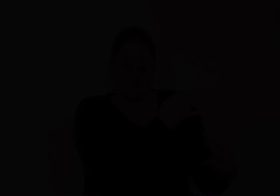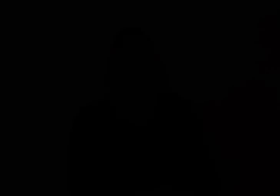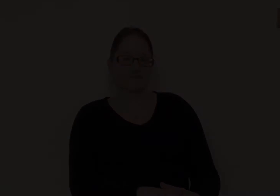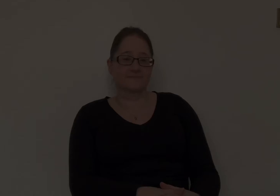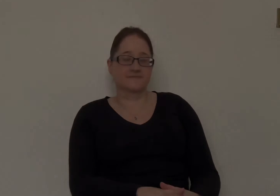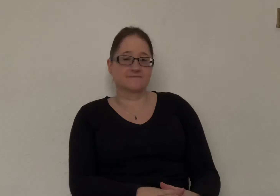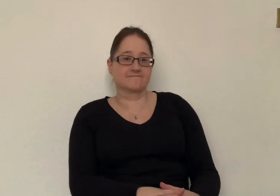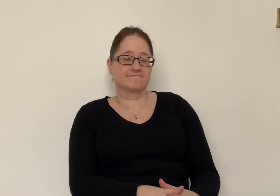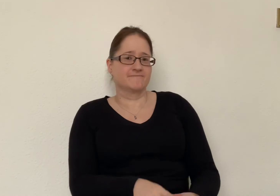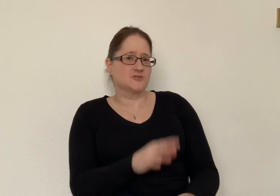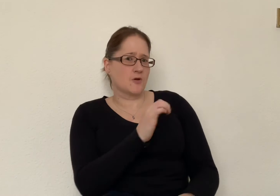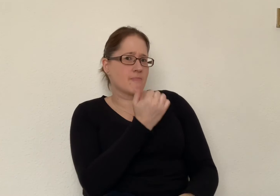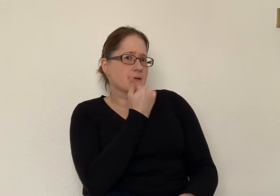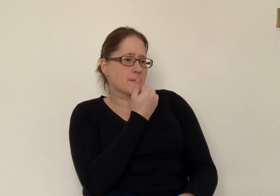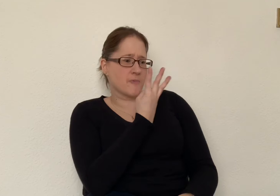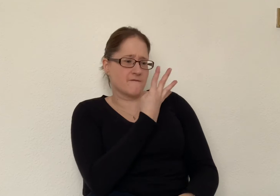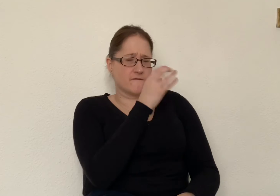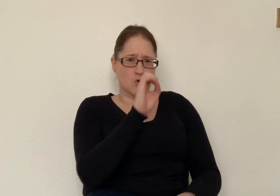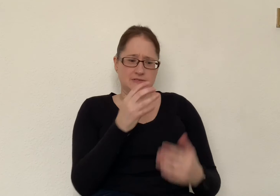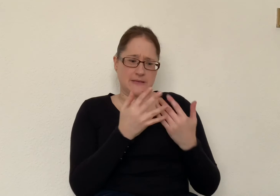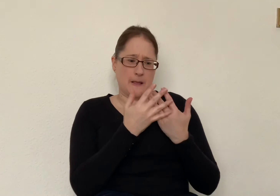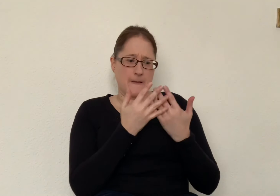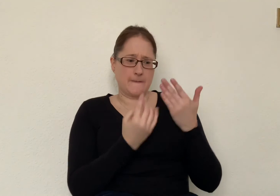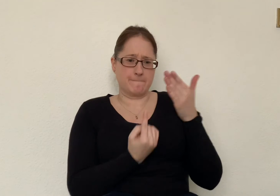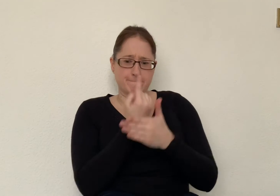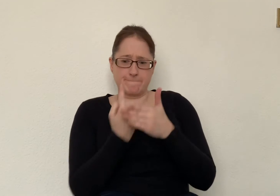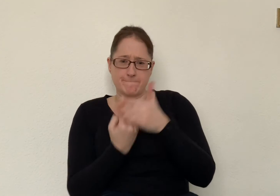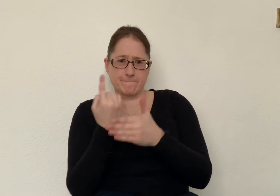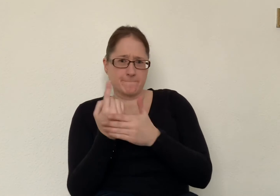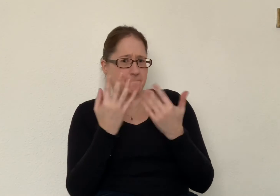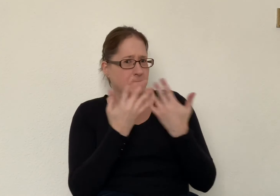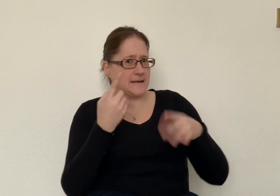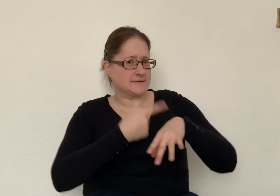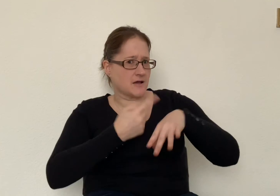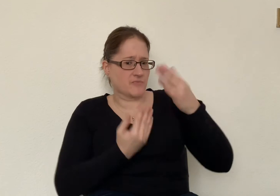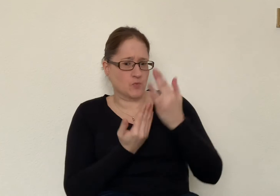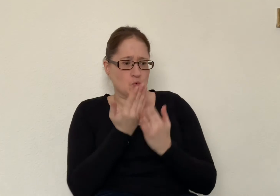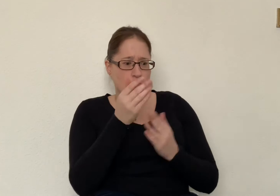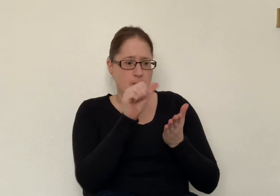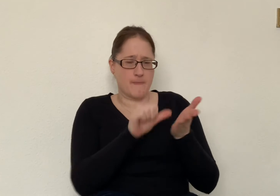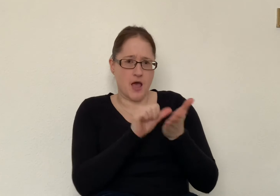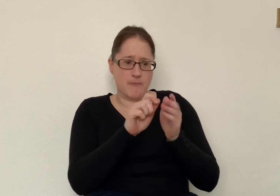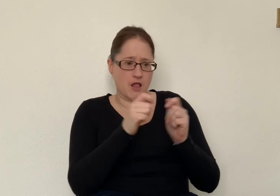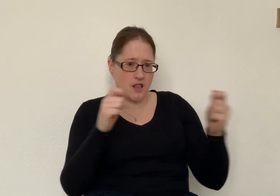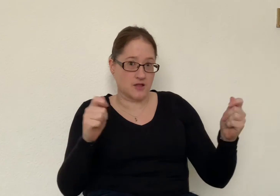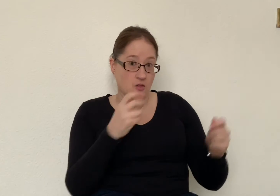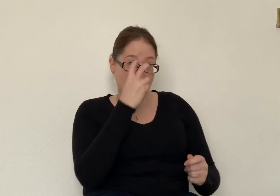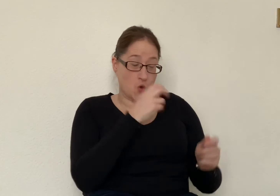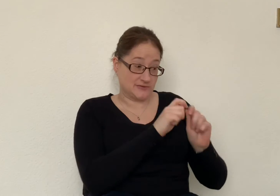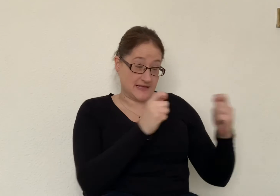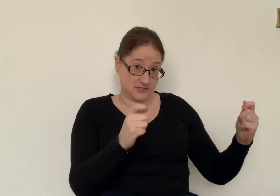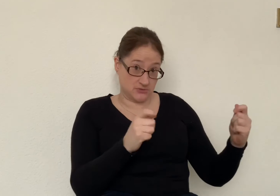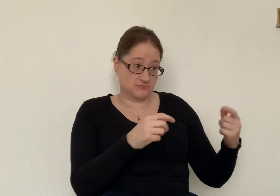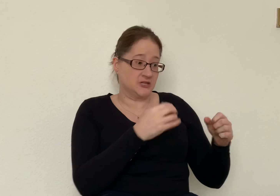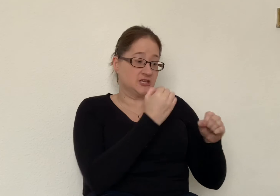but the number 40 appears many times in the Bible for example in the Old Testament in Genesis